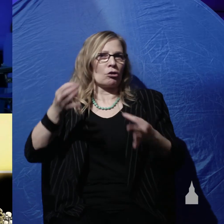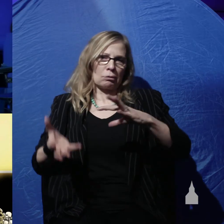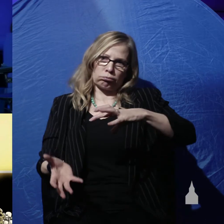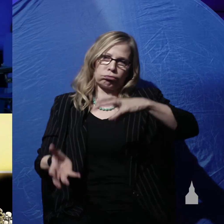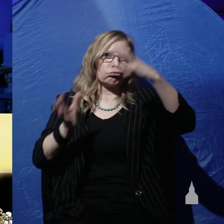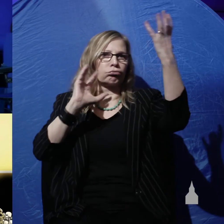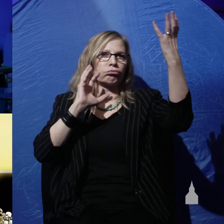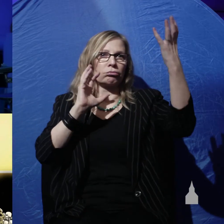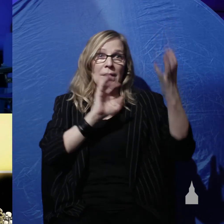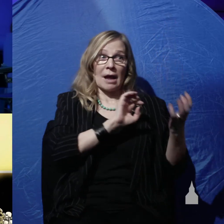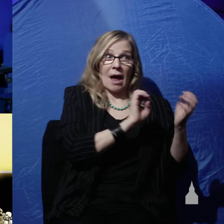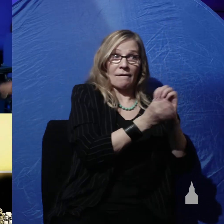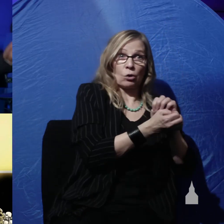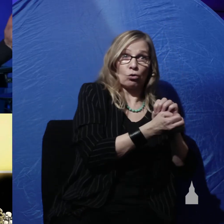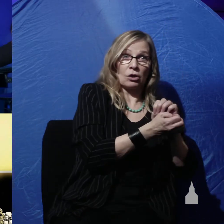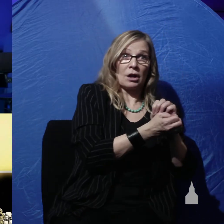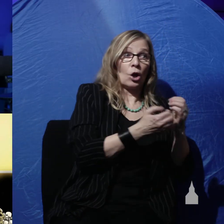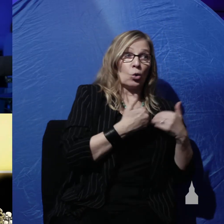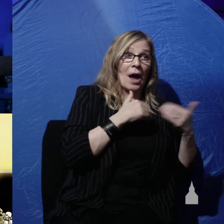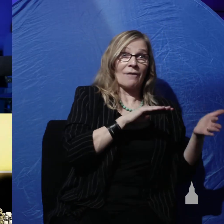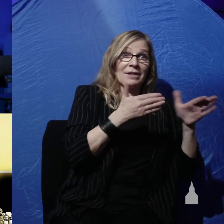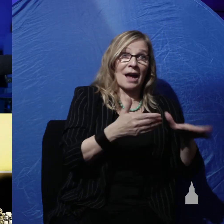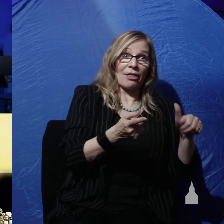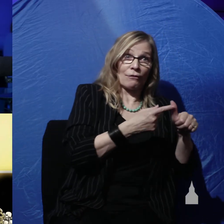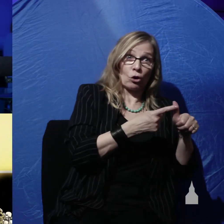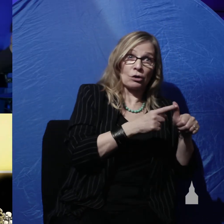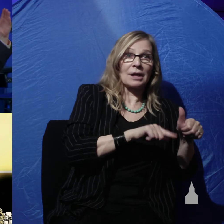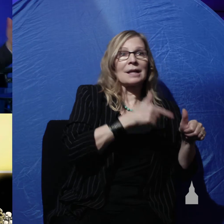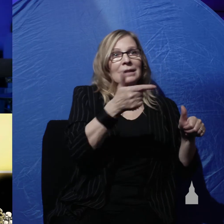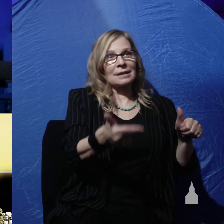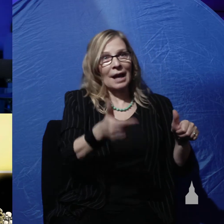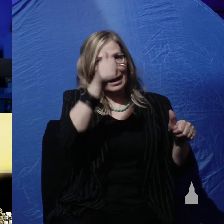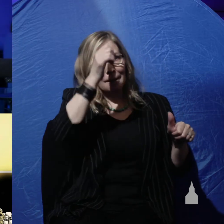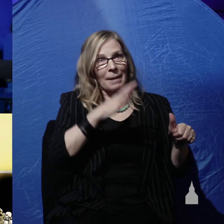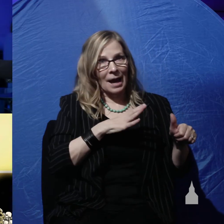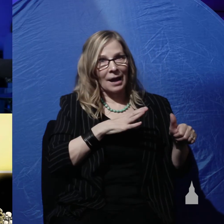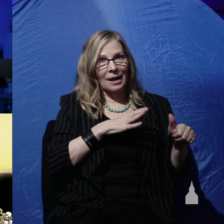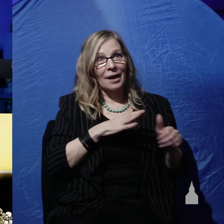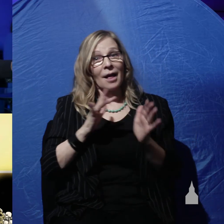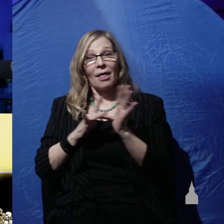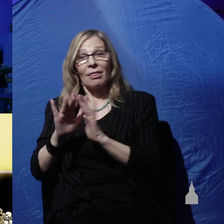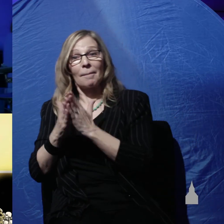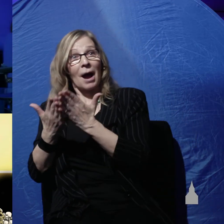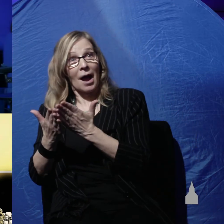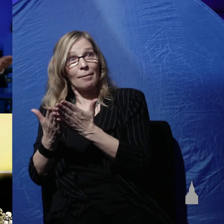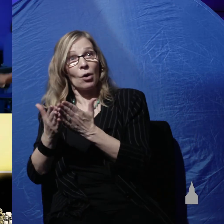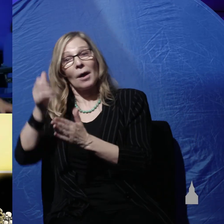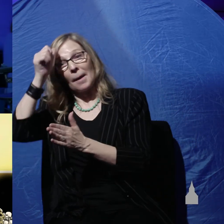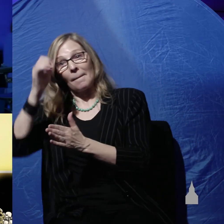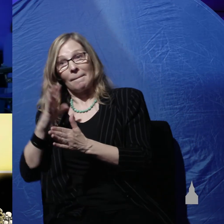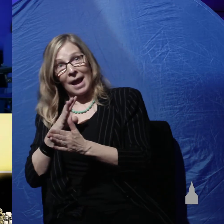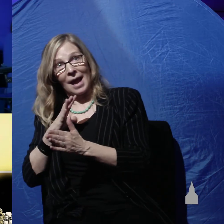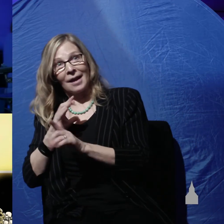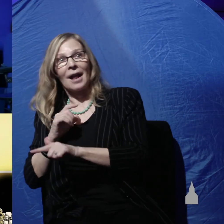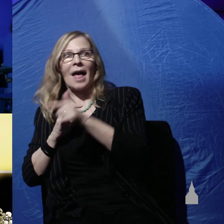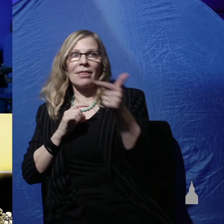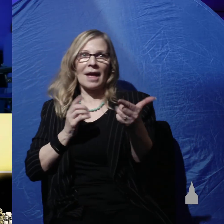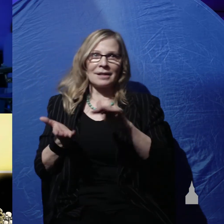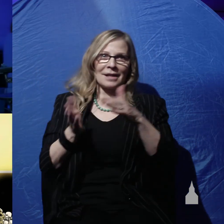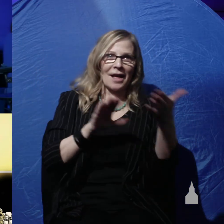evolution you have death before man in the Bible you have man before death you cannot believe both of those things at the